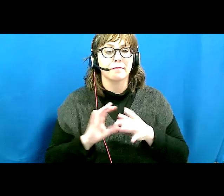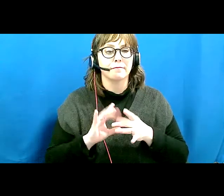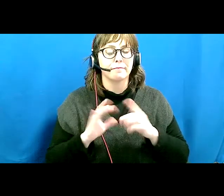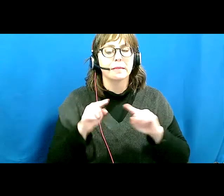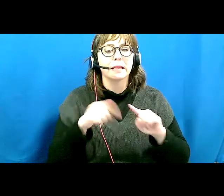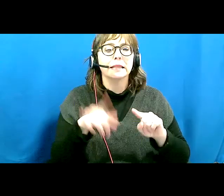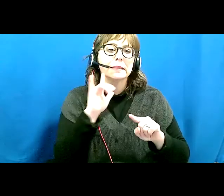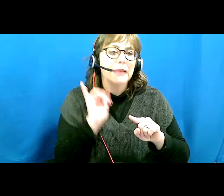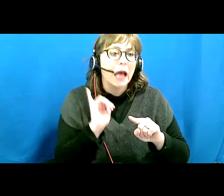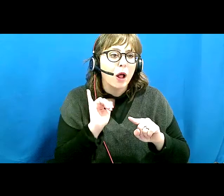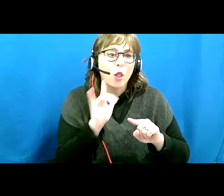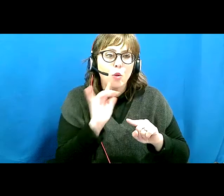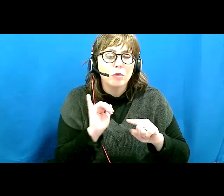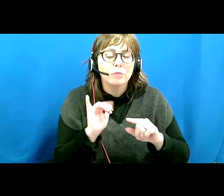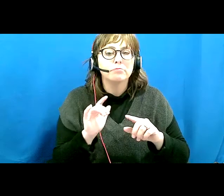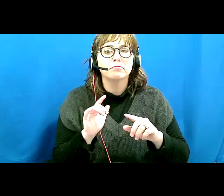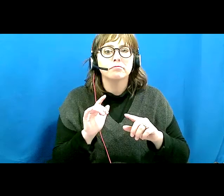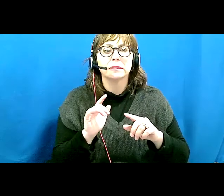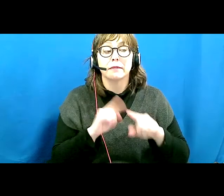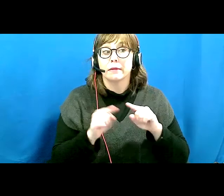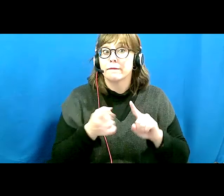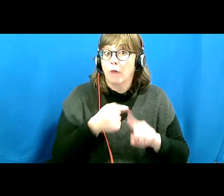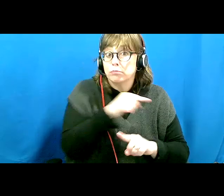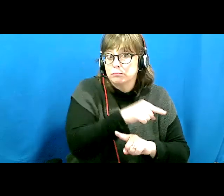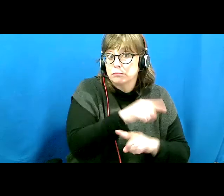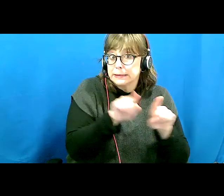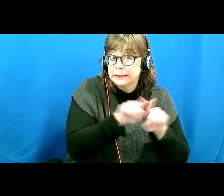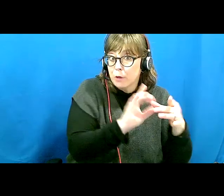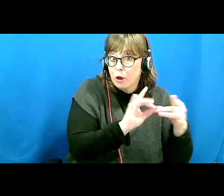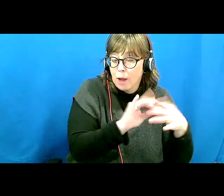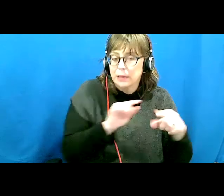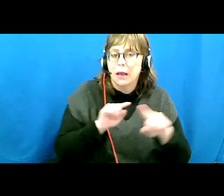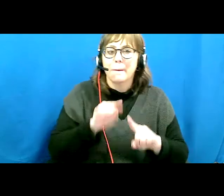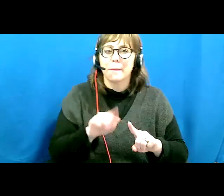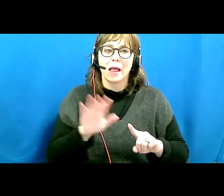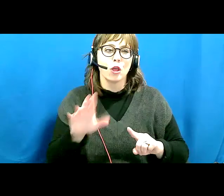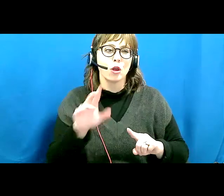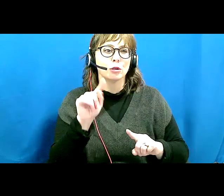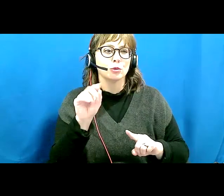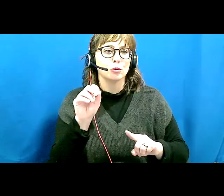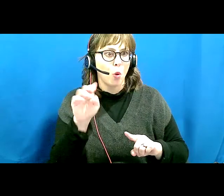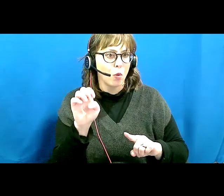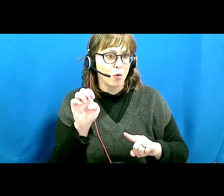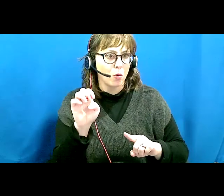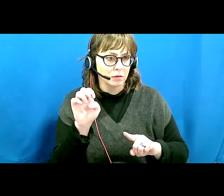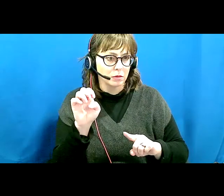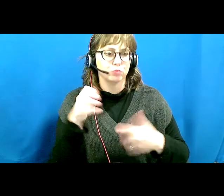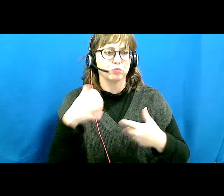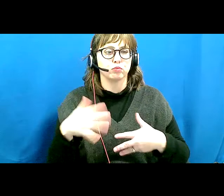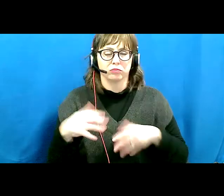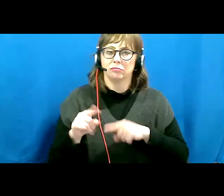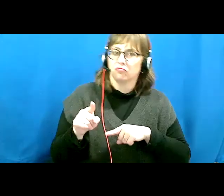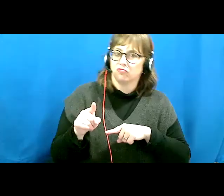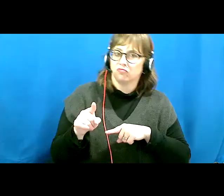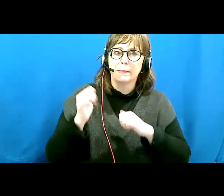sound the same as those from the ignorant pile. However, the context or tone in which they are uttered help identify them as being